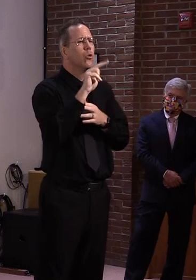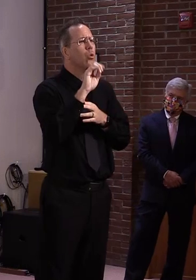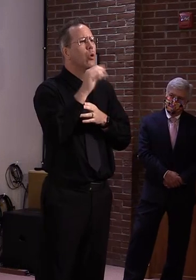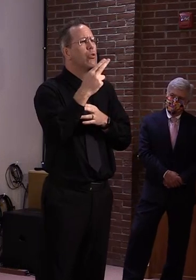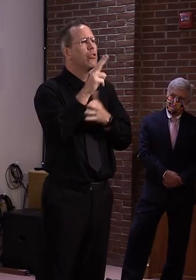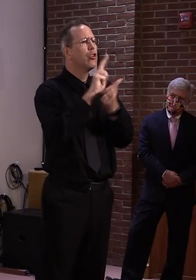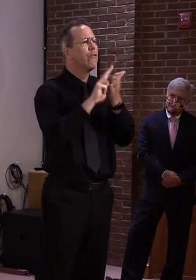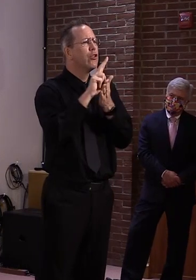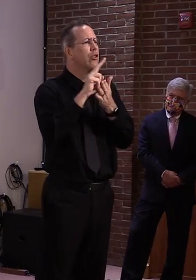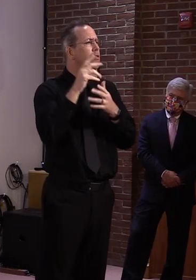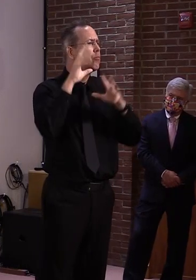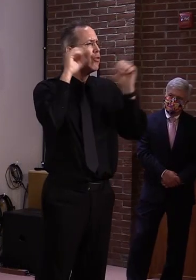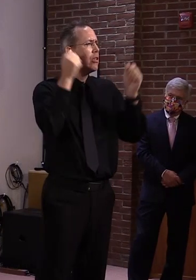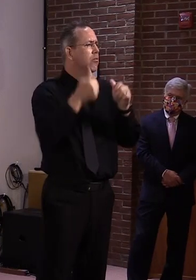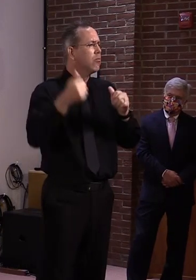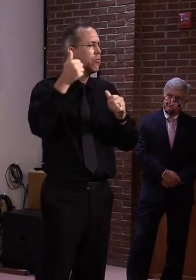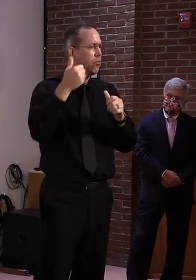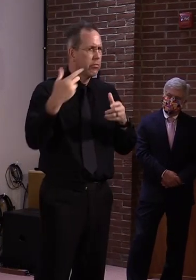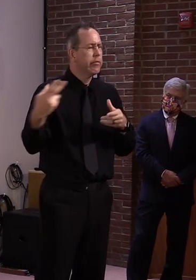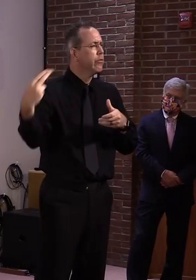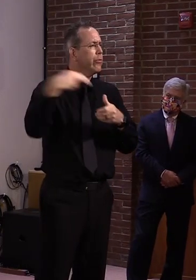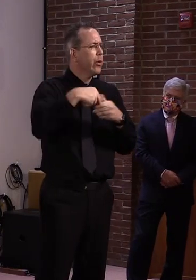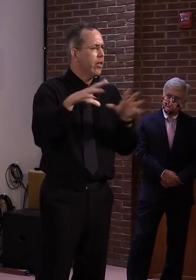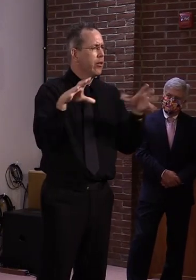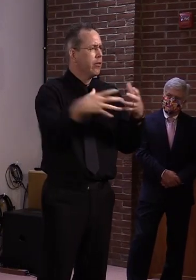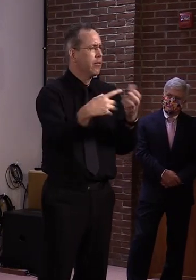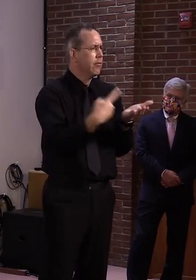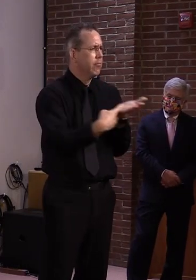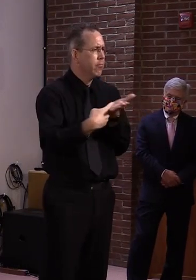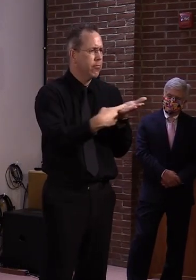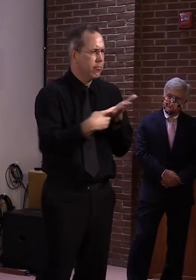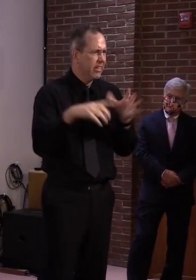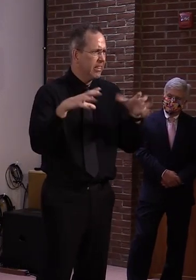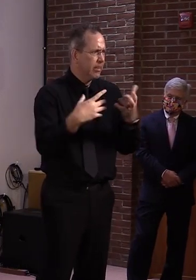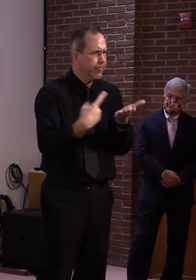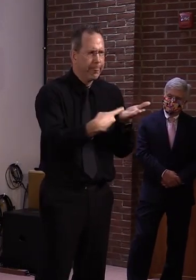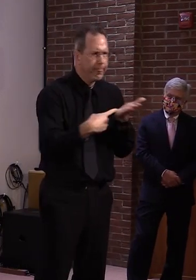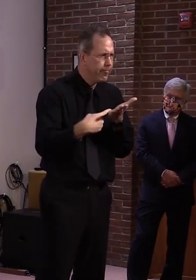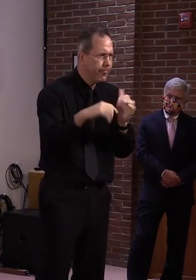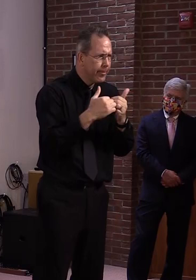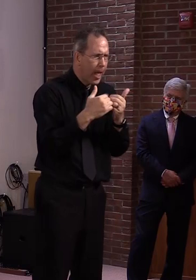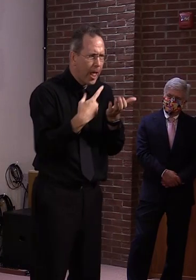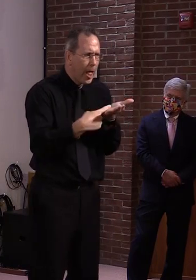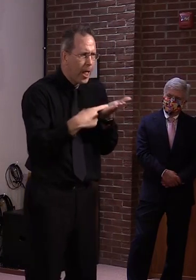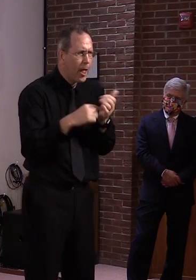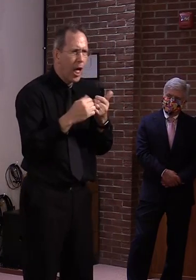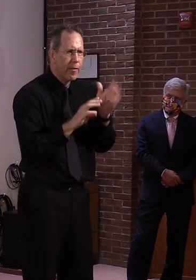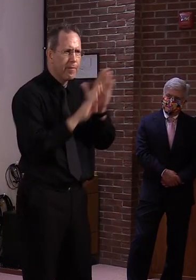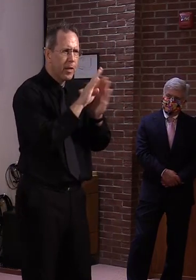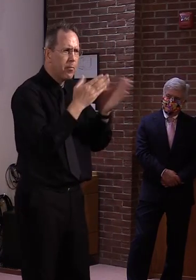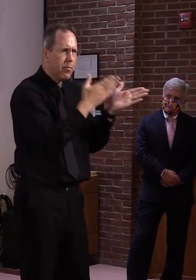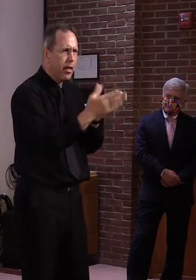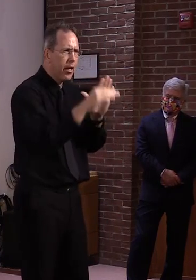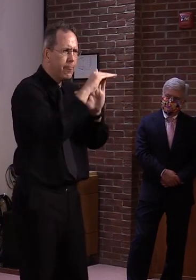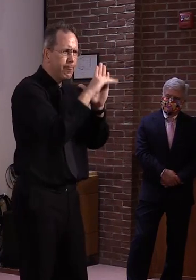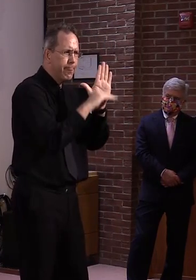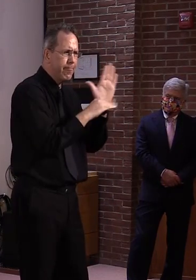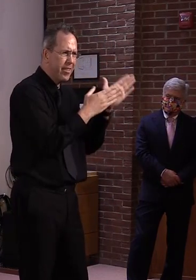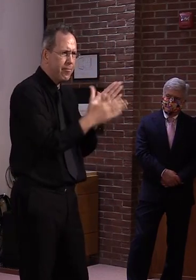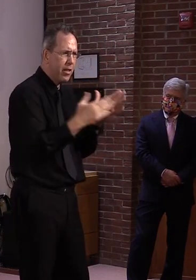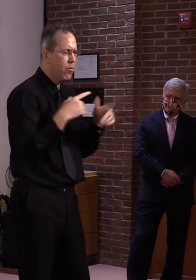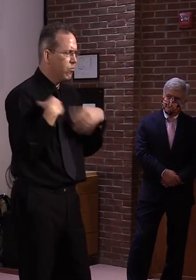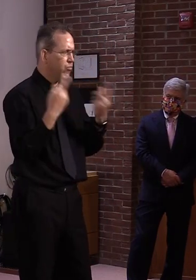number of colleges and university presidents and so forth. Along with our health department and our